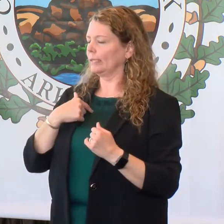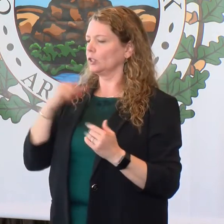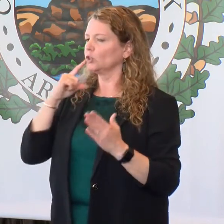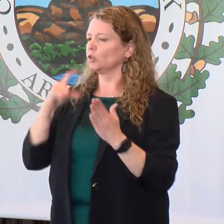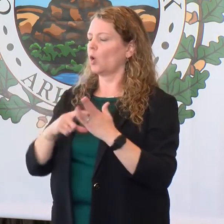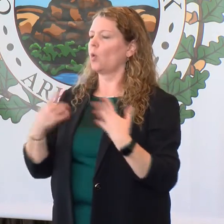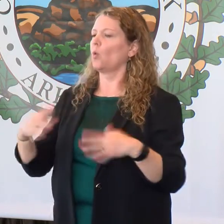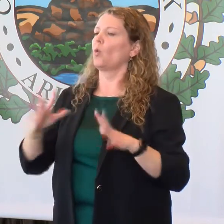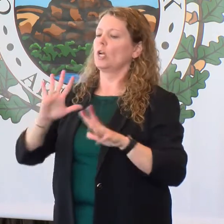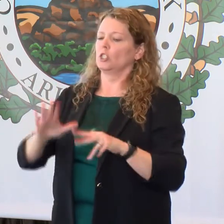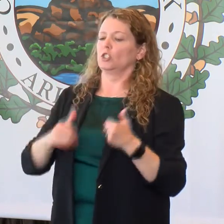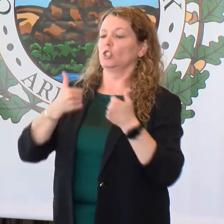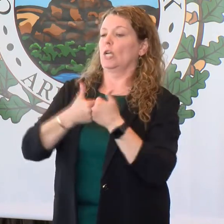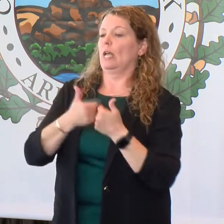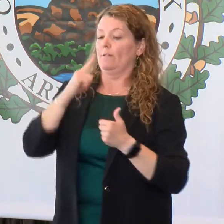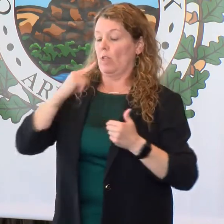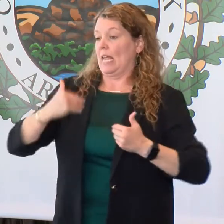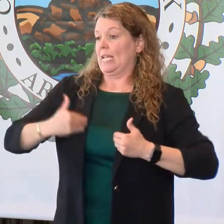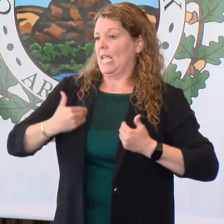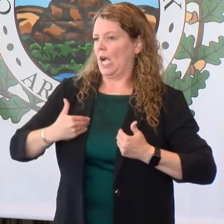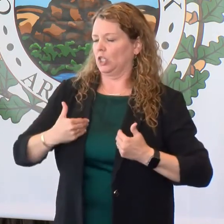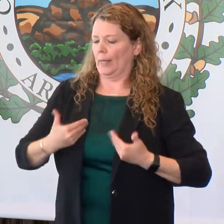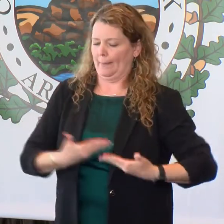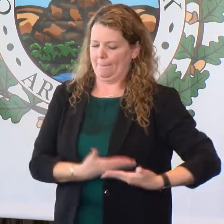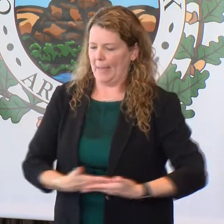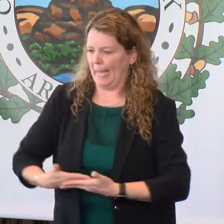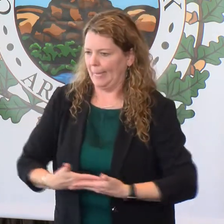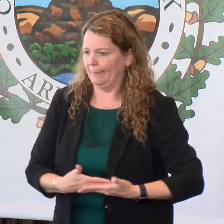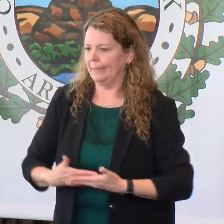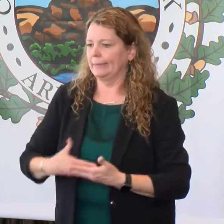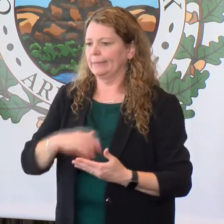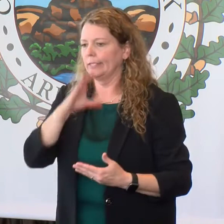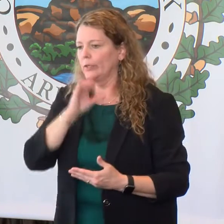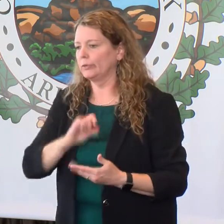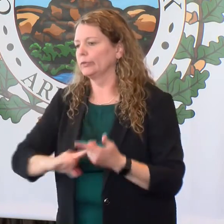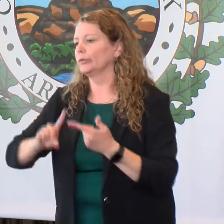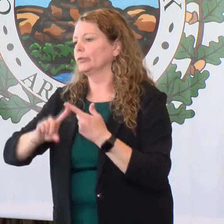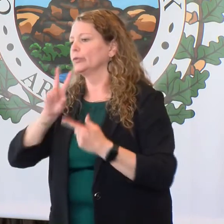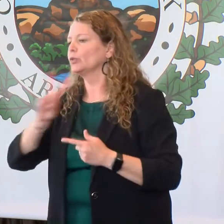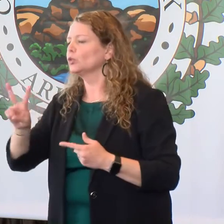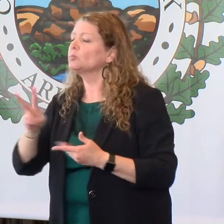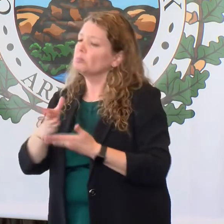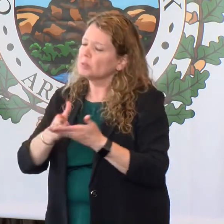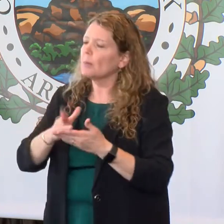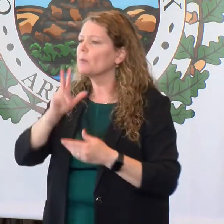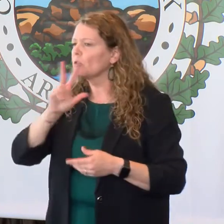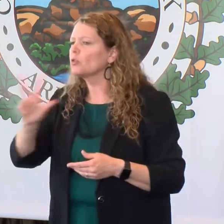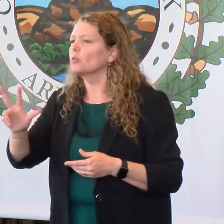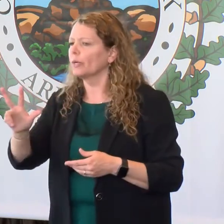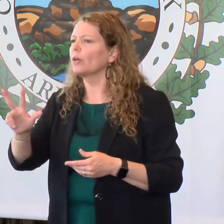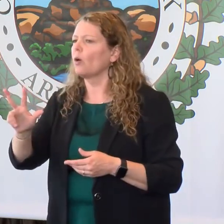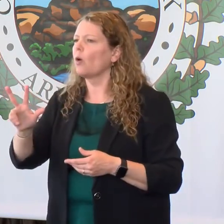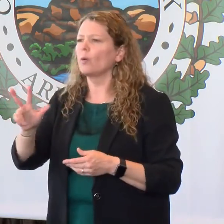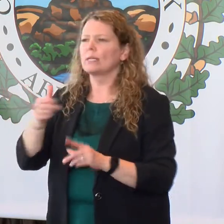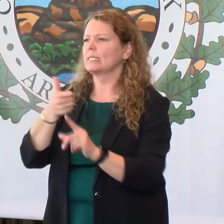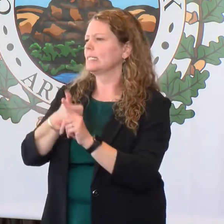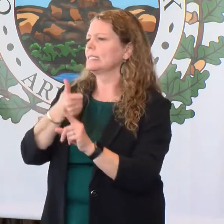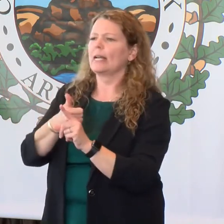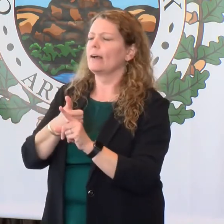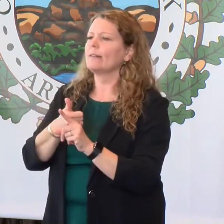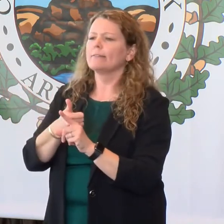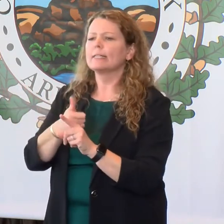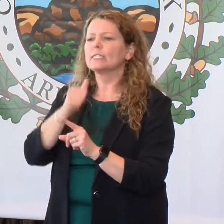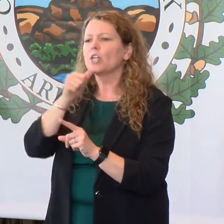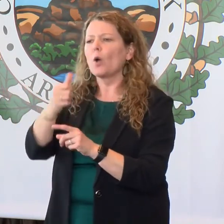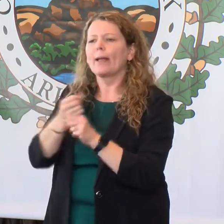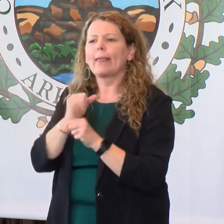when it comes to our youngest learners, those infants, those toddlers, and some three-year-olds who are not getting the